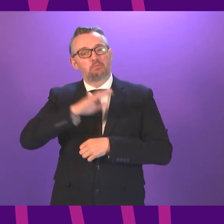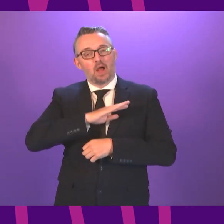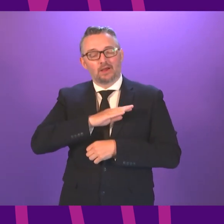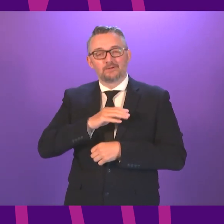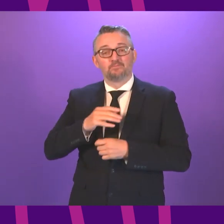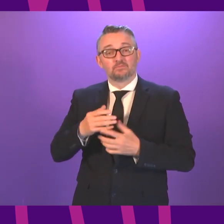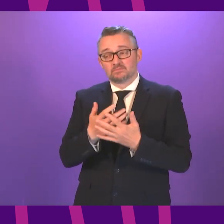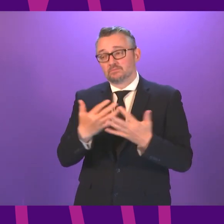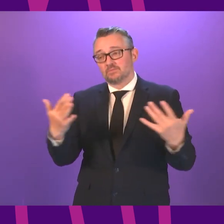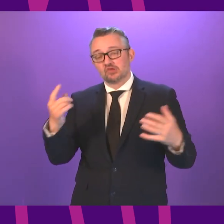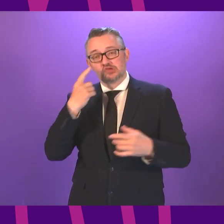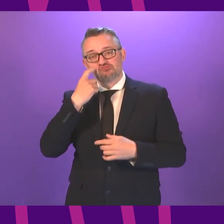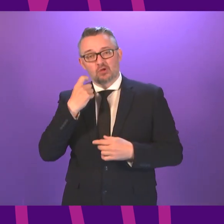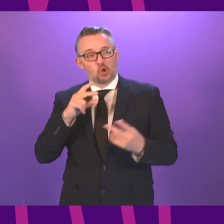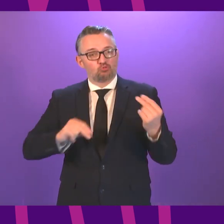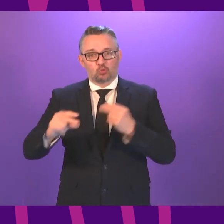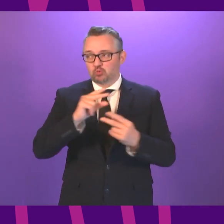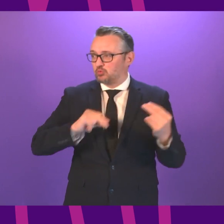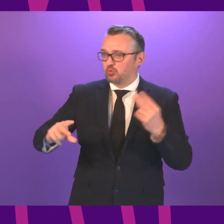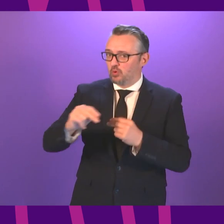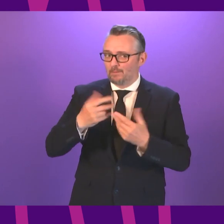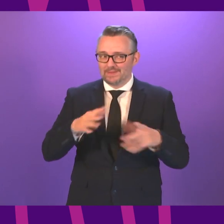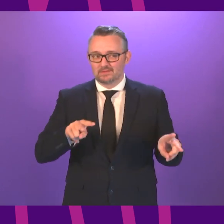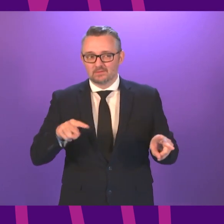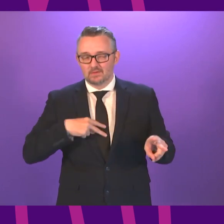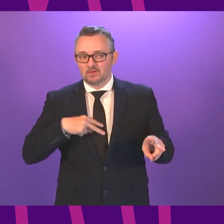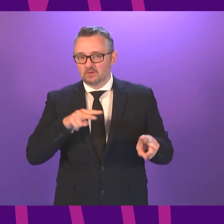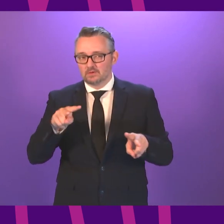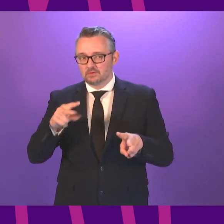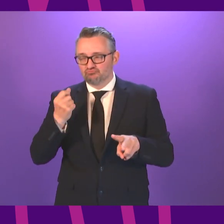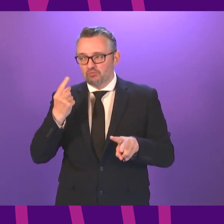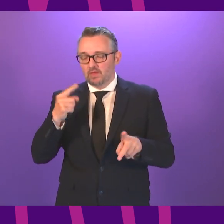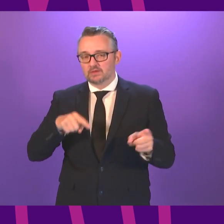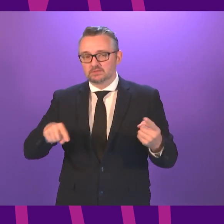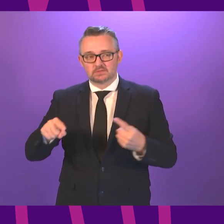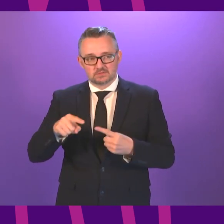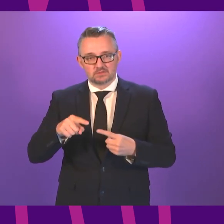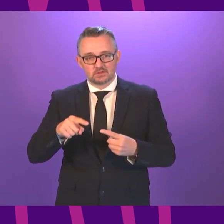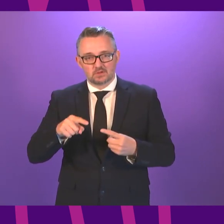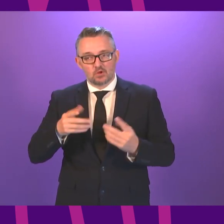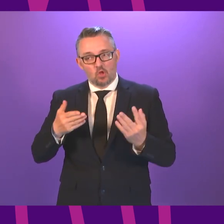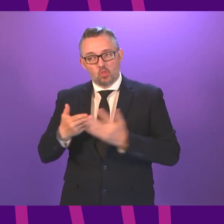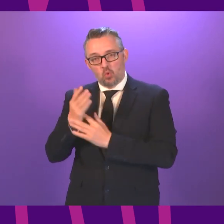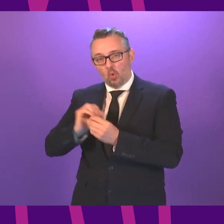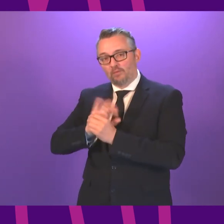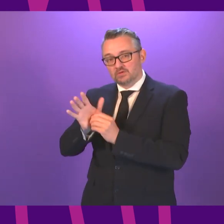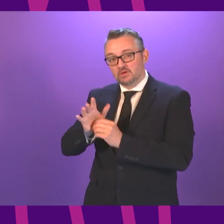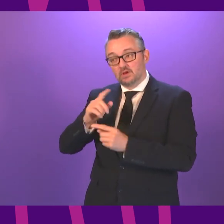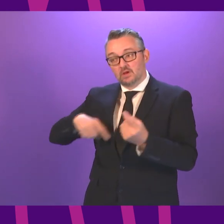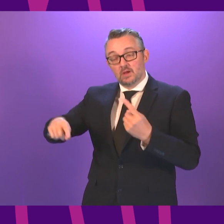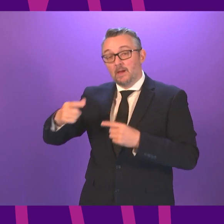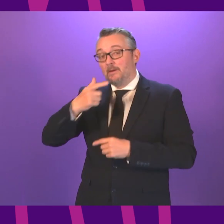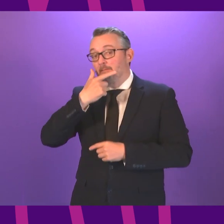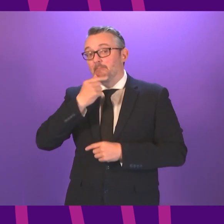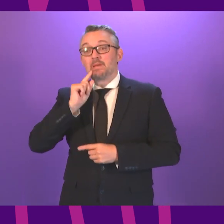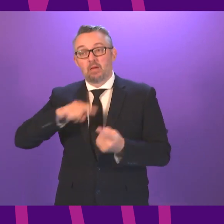many young people were talking about that so I think it illustrates that during this pandemic people have